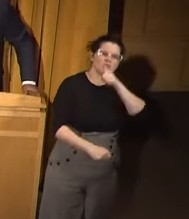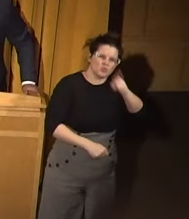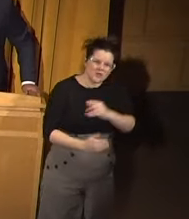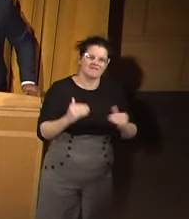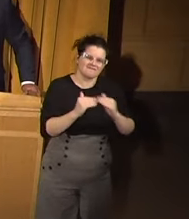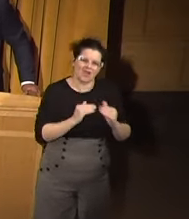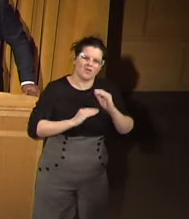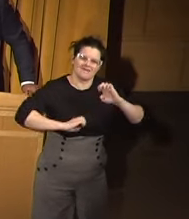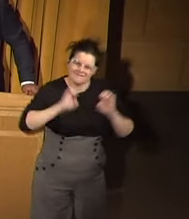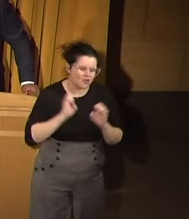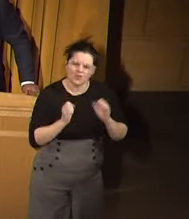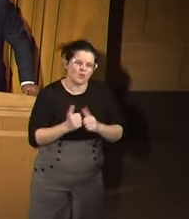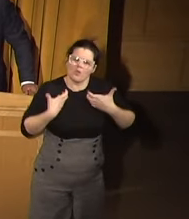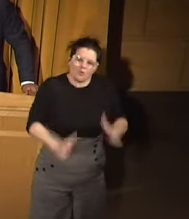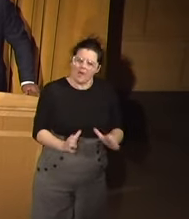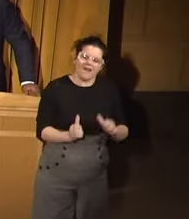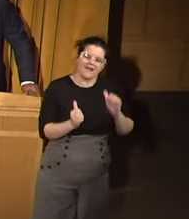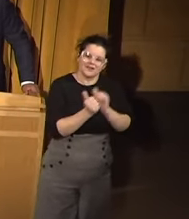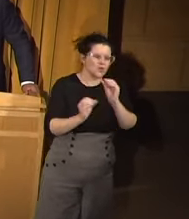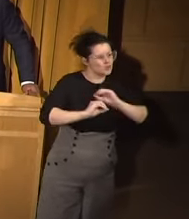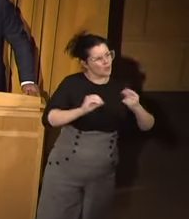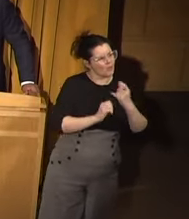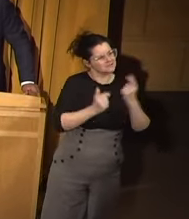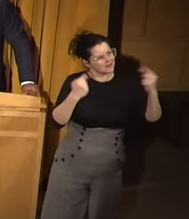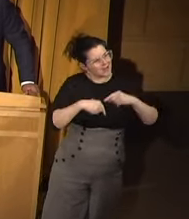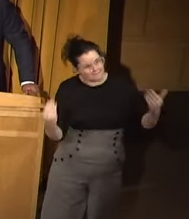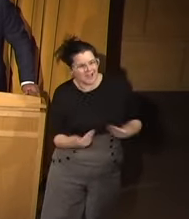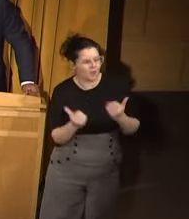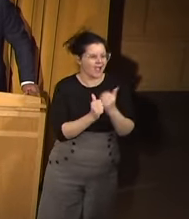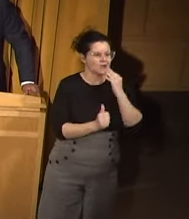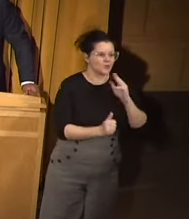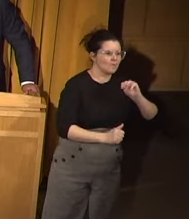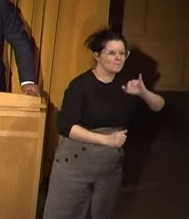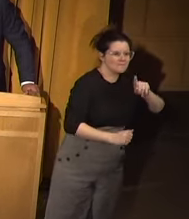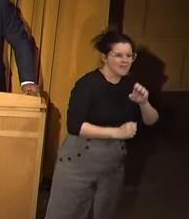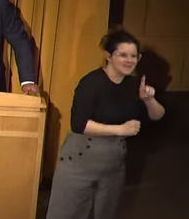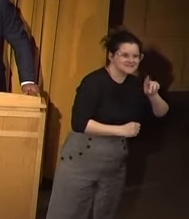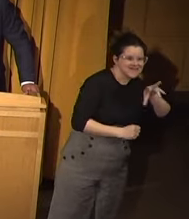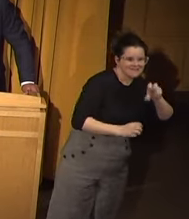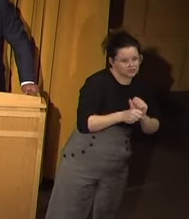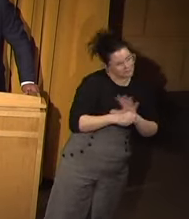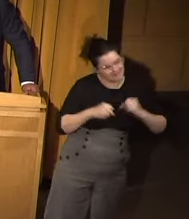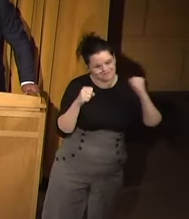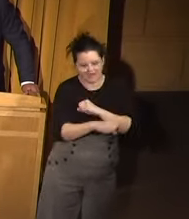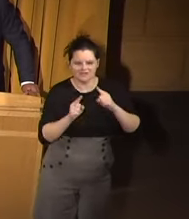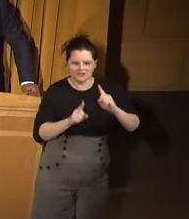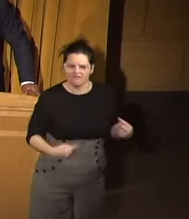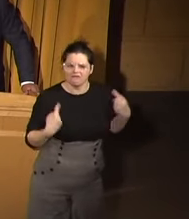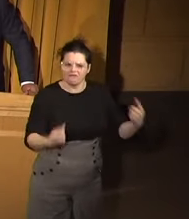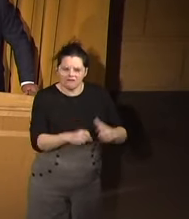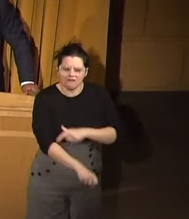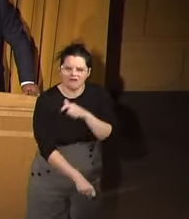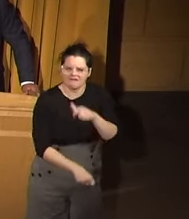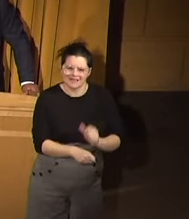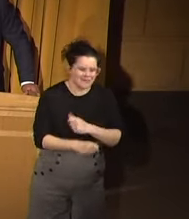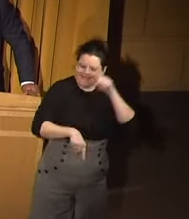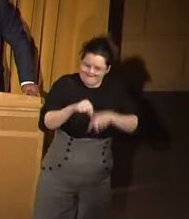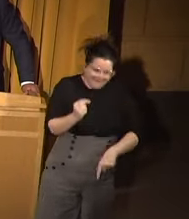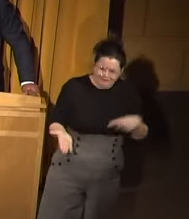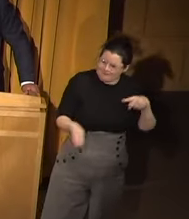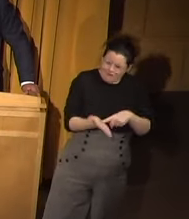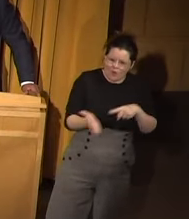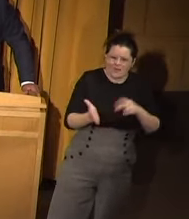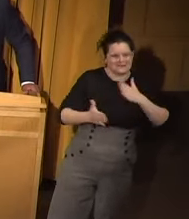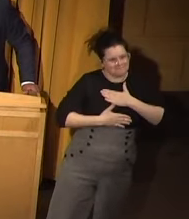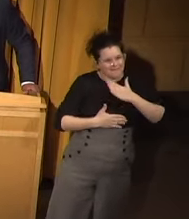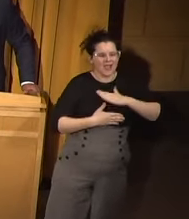fair evaluation. We don't want nobody to come in here. know Mike Davis. Mike knows we've been fighting for this a long time. So I can't afford to